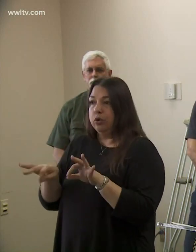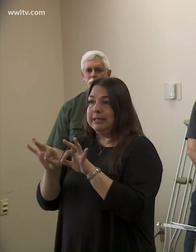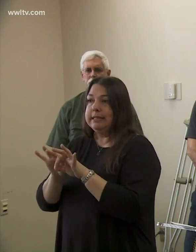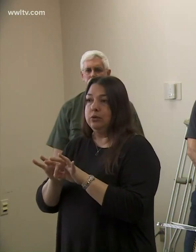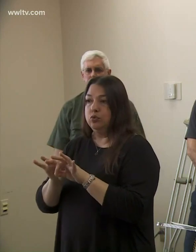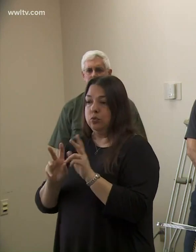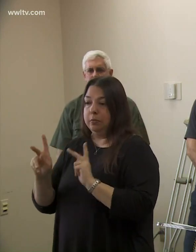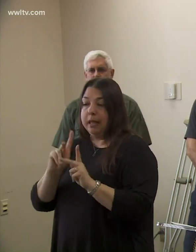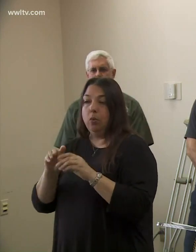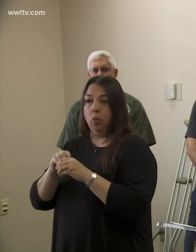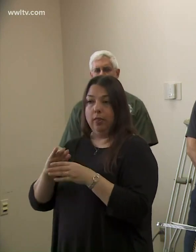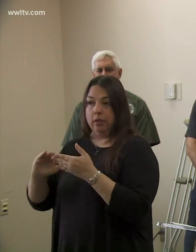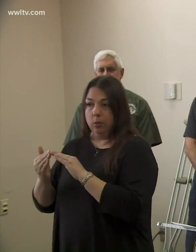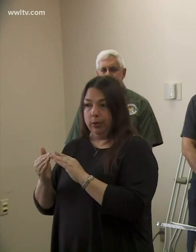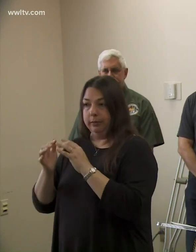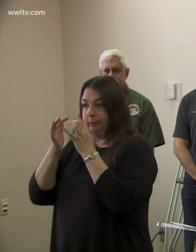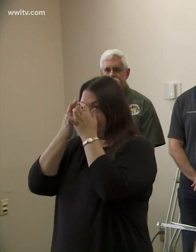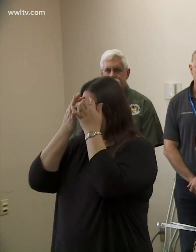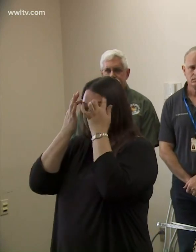within our community.